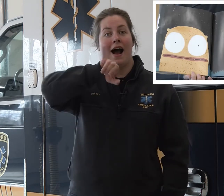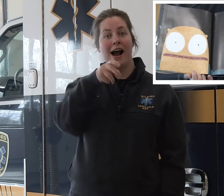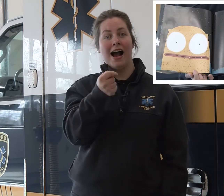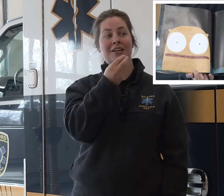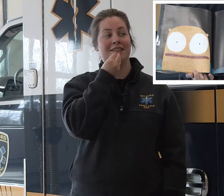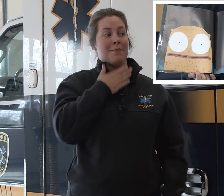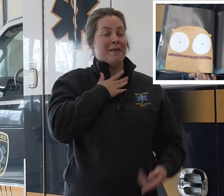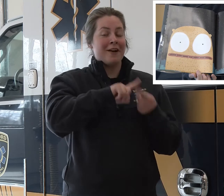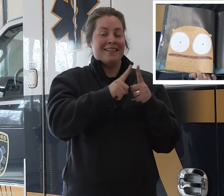I just ate my friend.